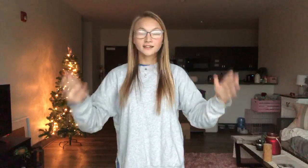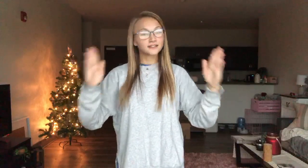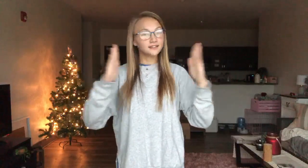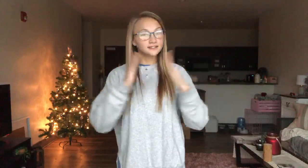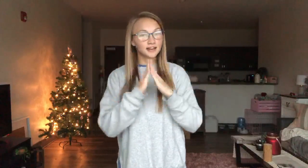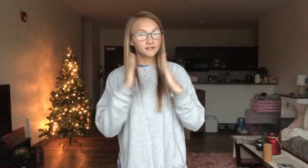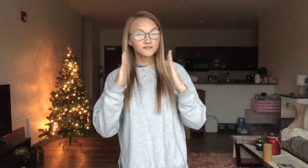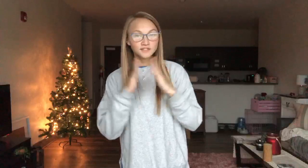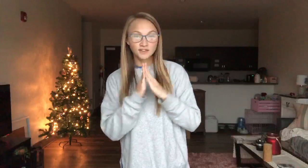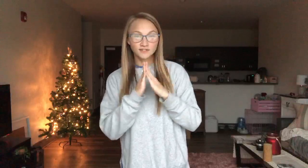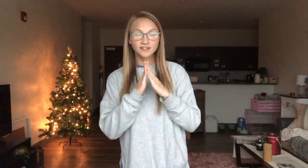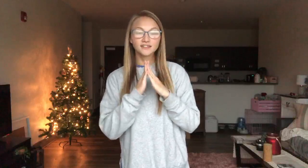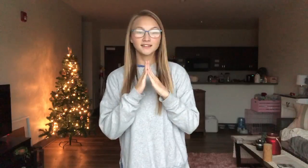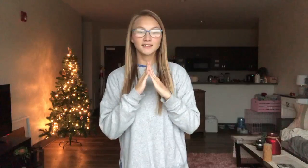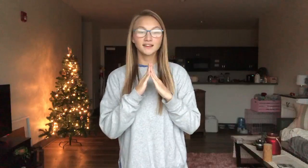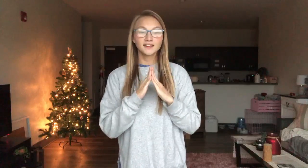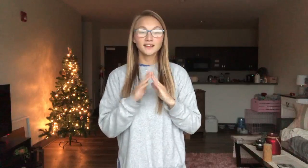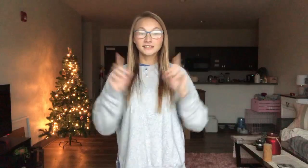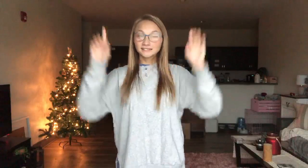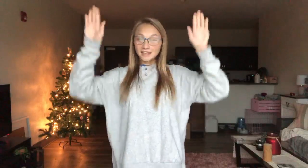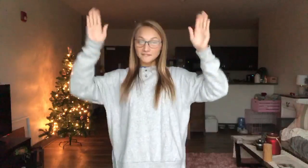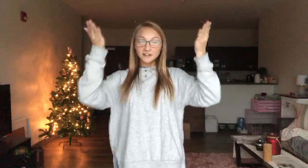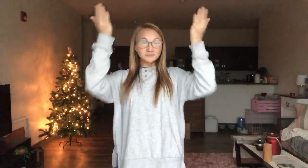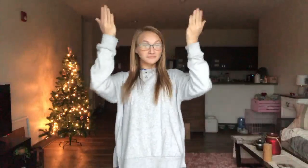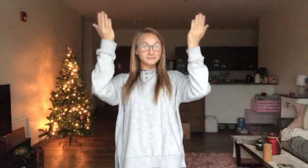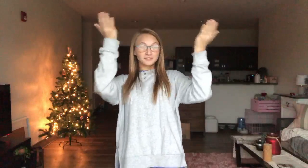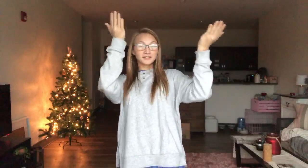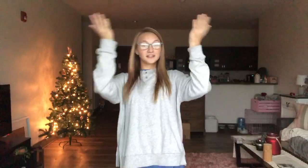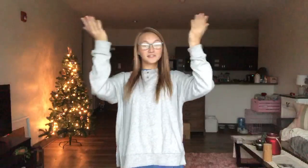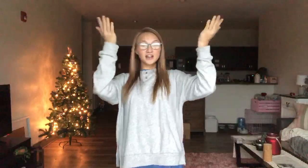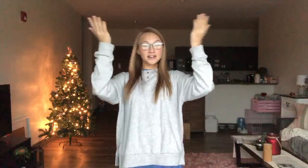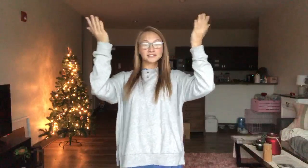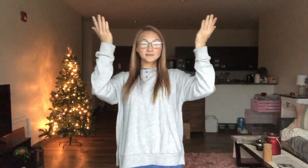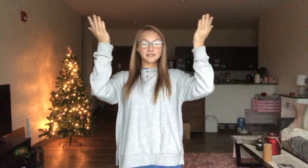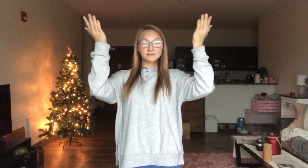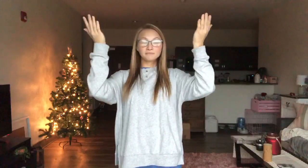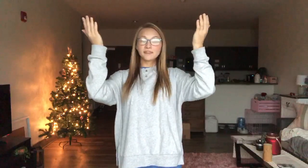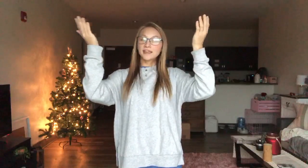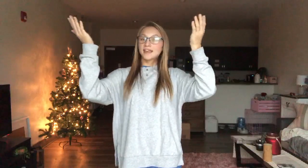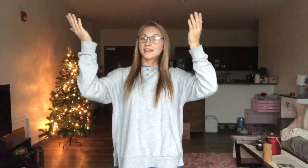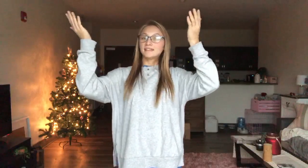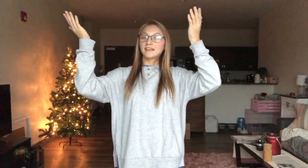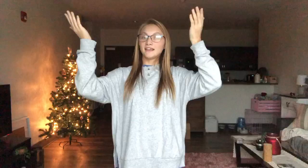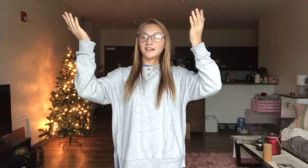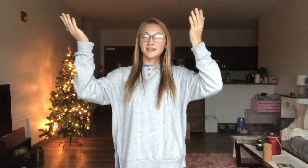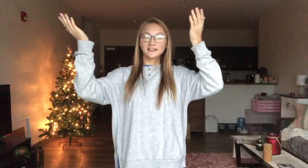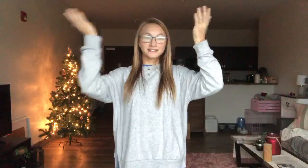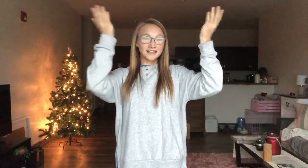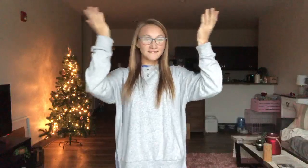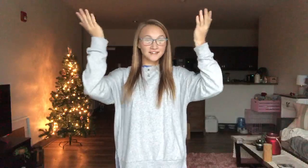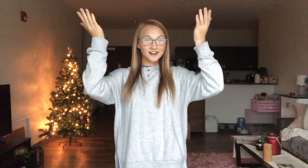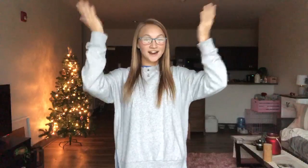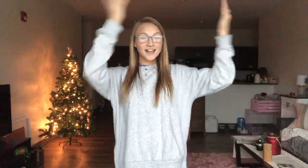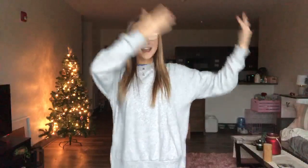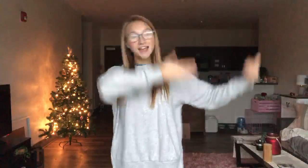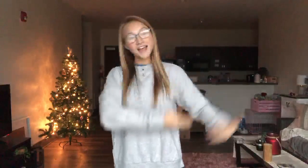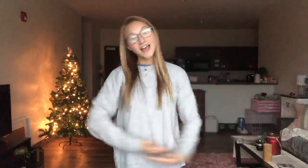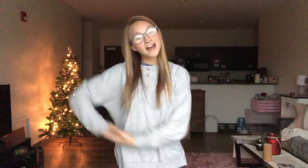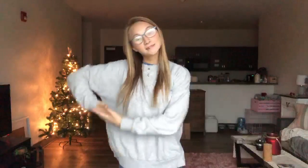in the town of David, a savior, we're going to lift our hands up to him. And then, a savior has